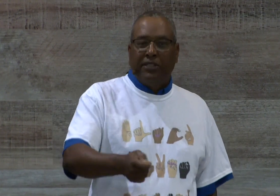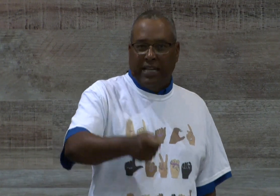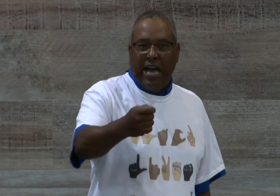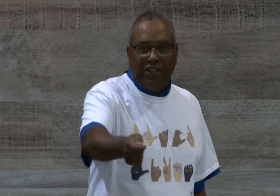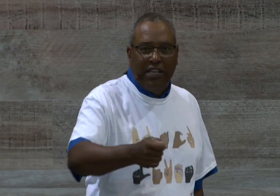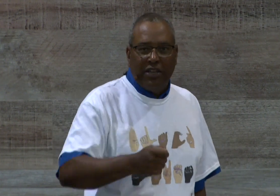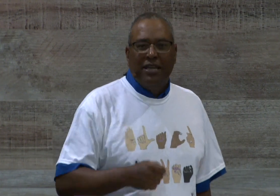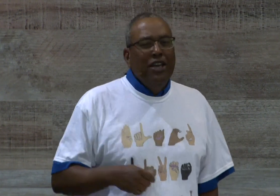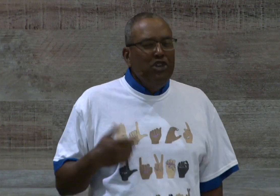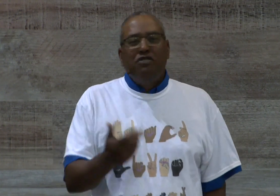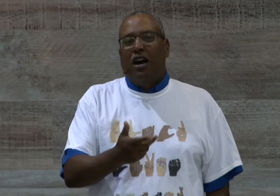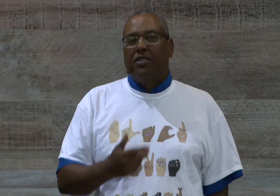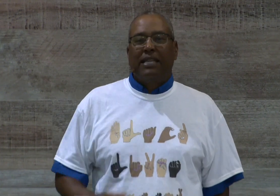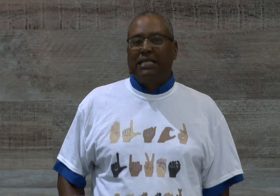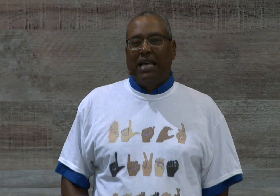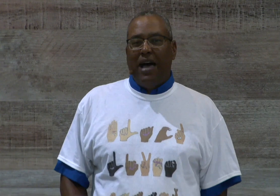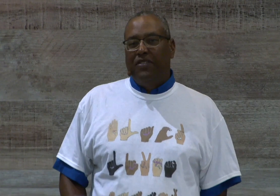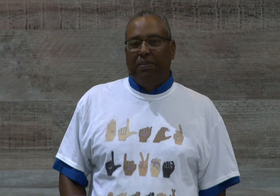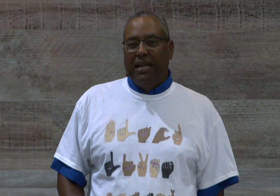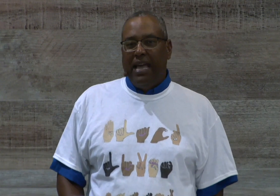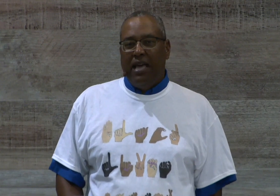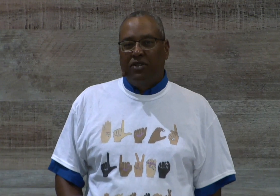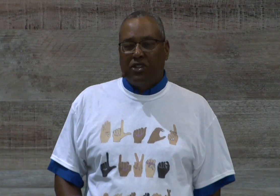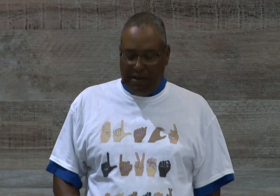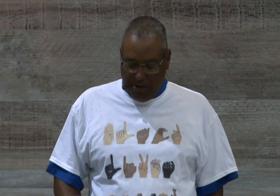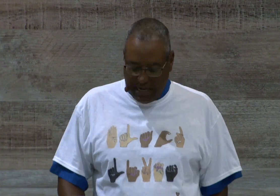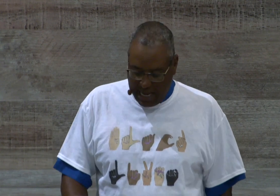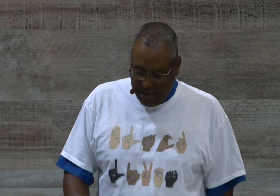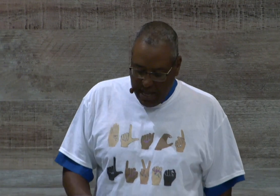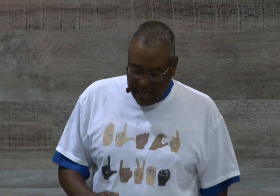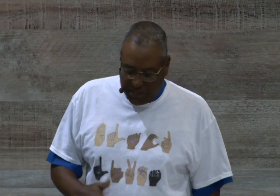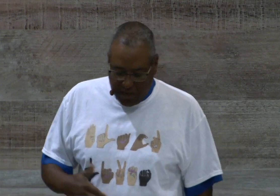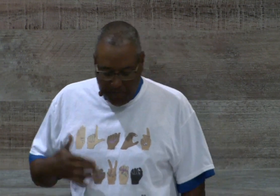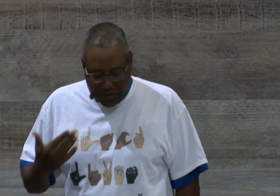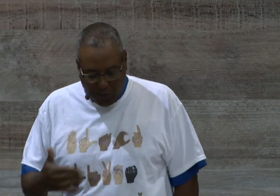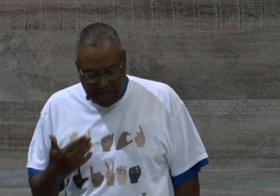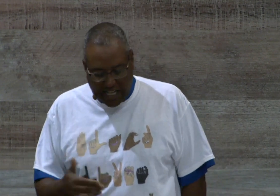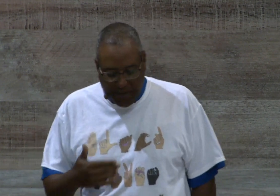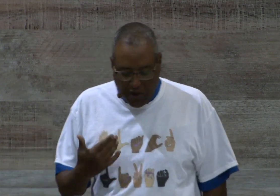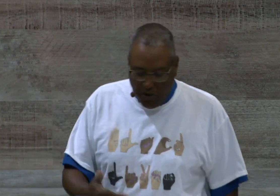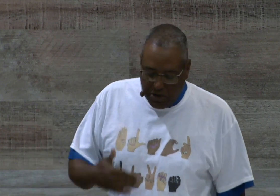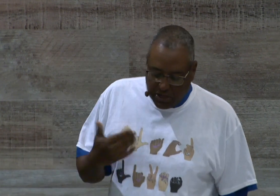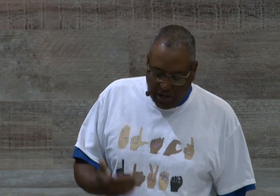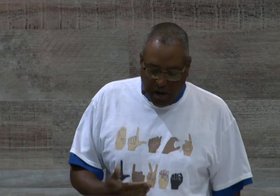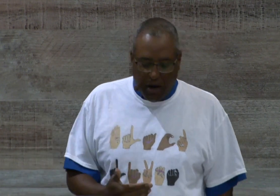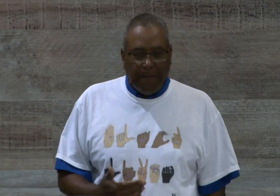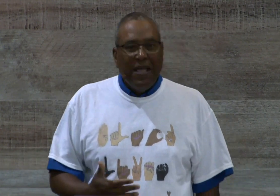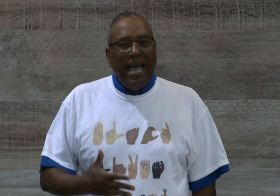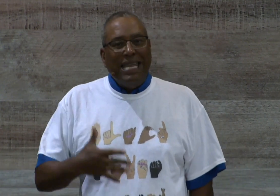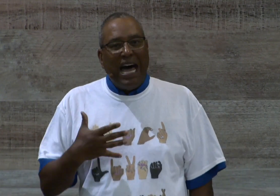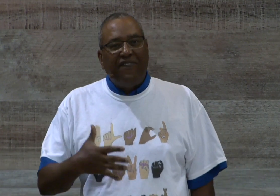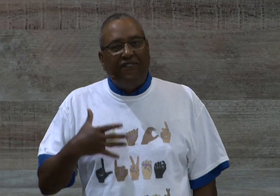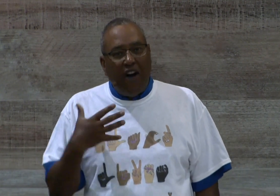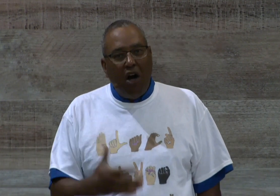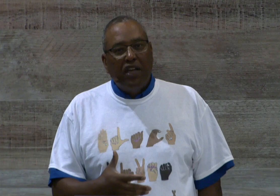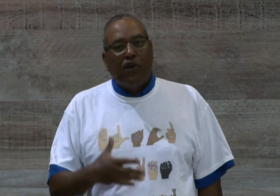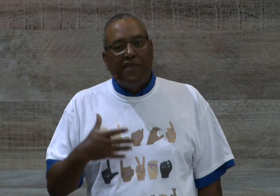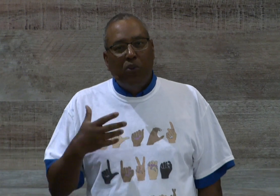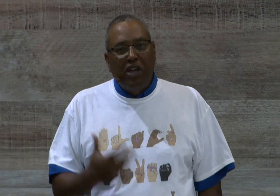and God will heal you, you know that that's a life in a pit of hell. So, come on now. And so, we've got to be on guard and not following for every whim